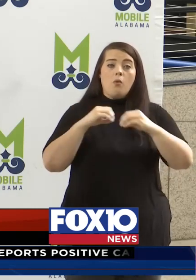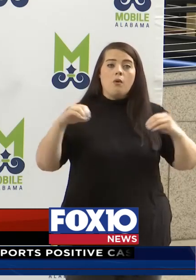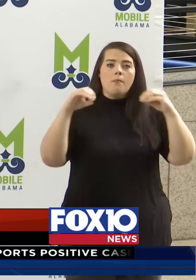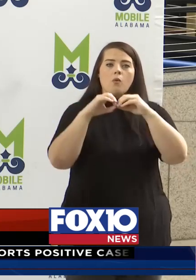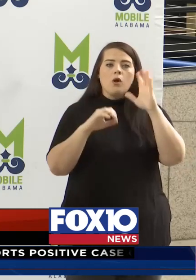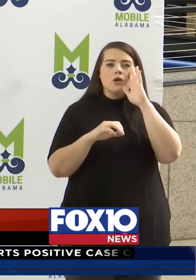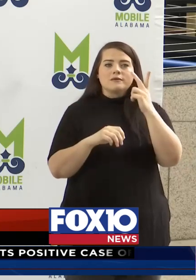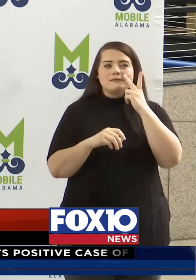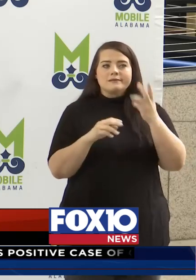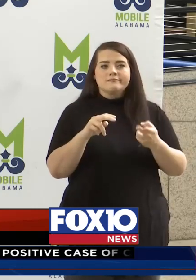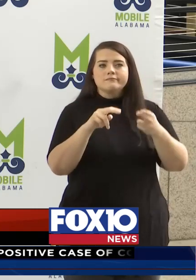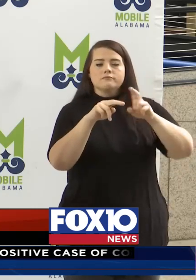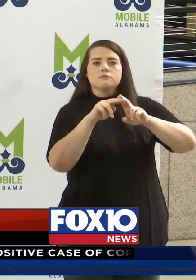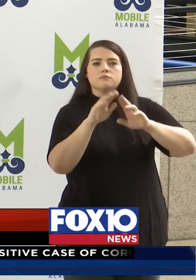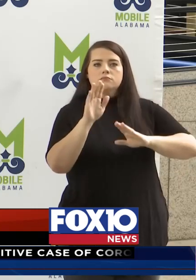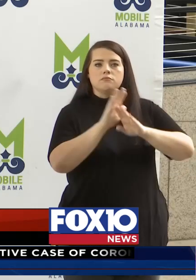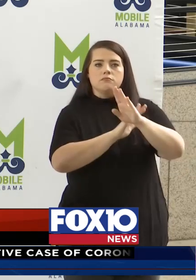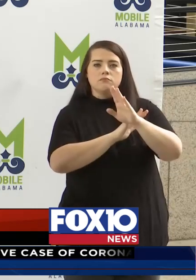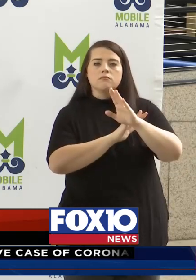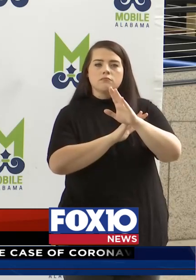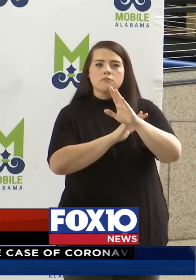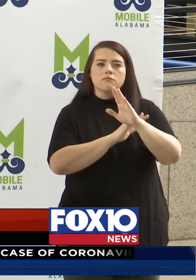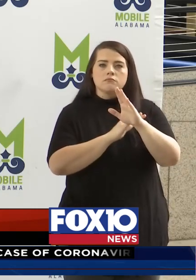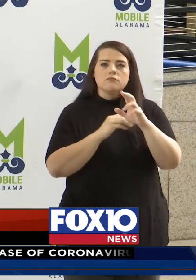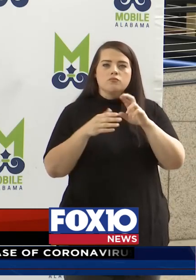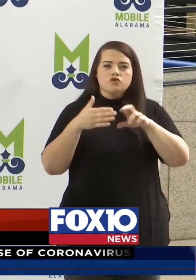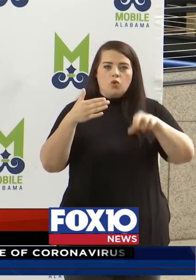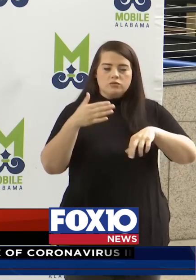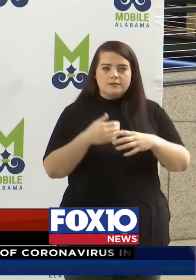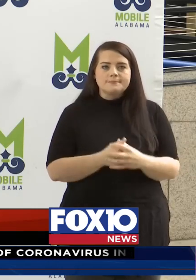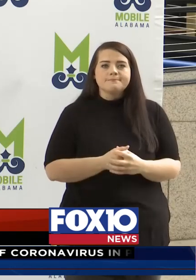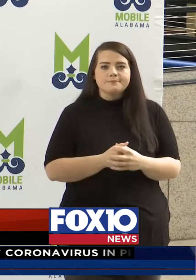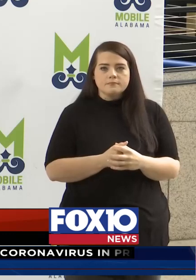positive, more positive results.